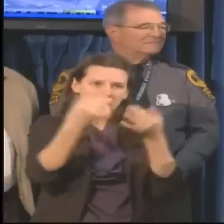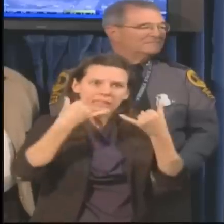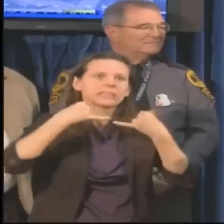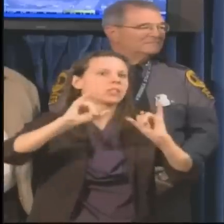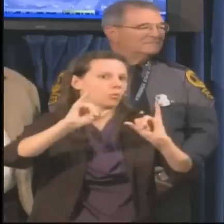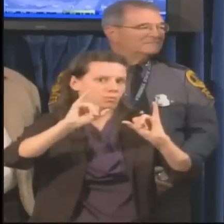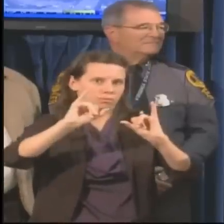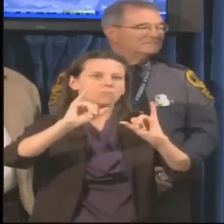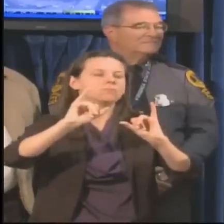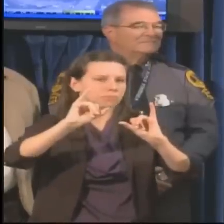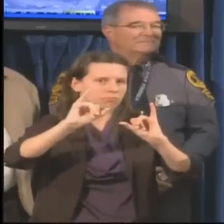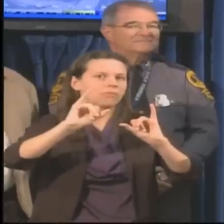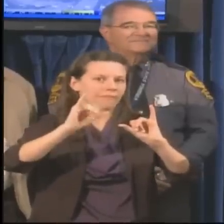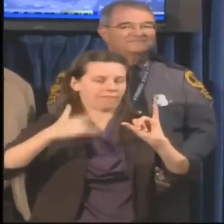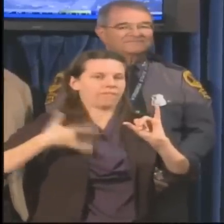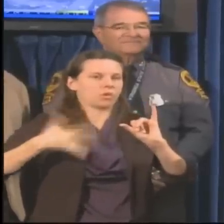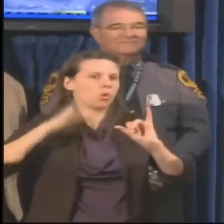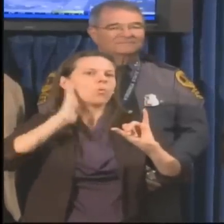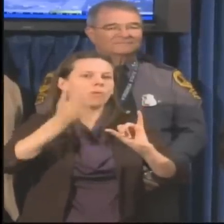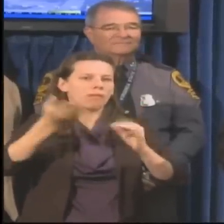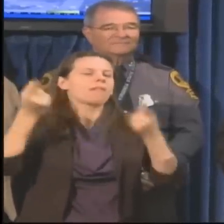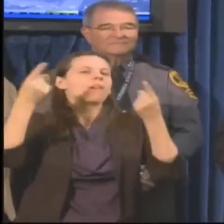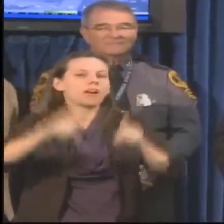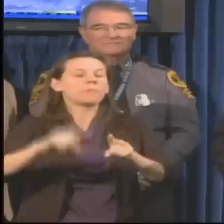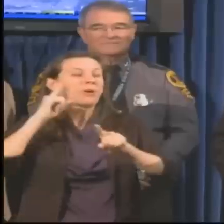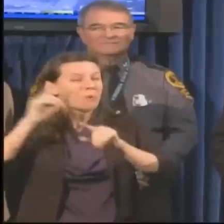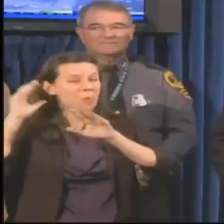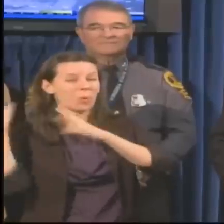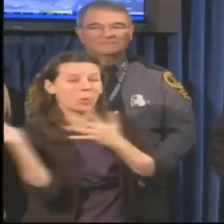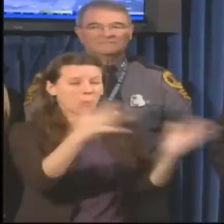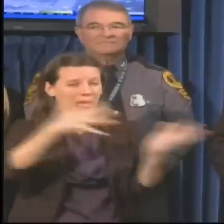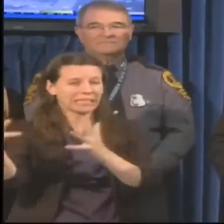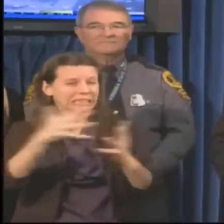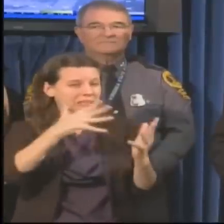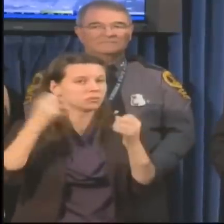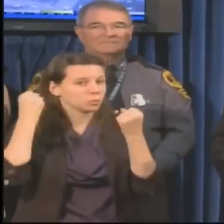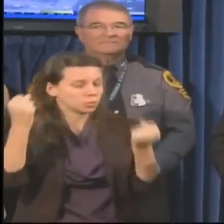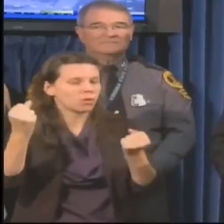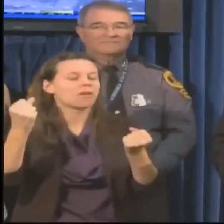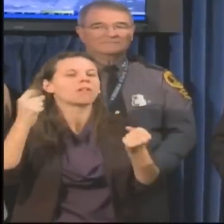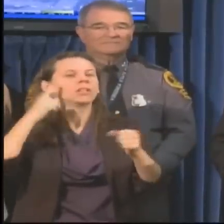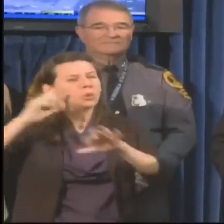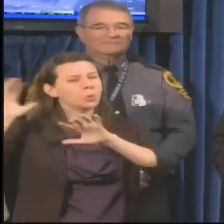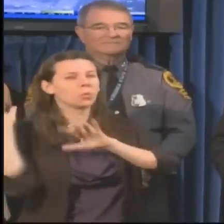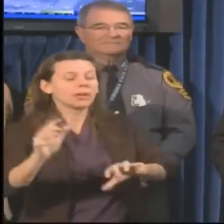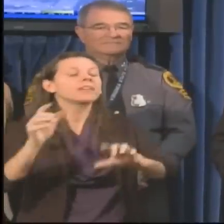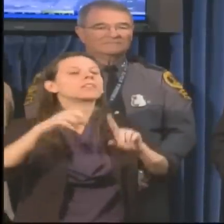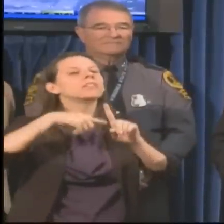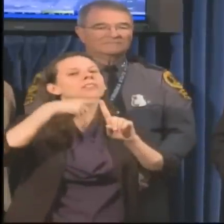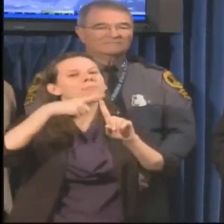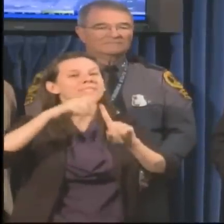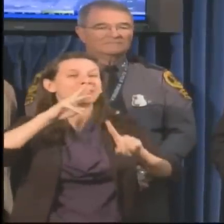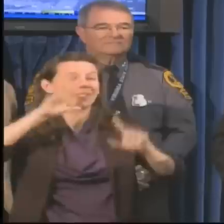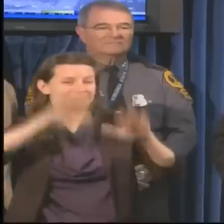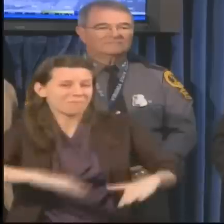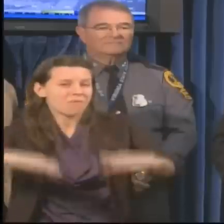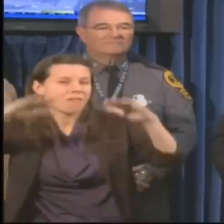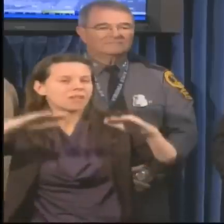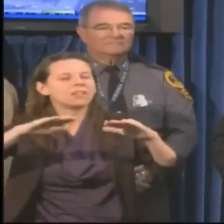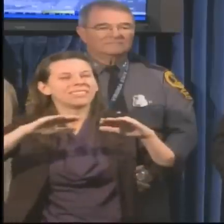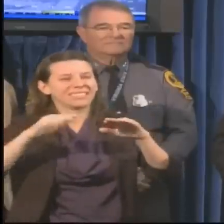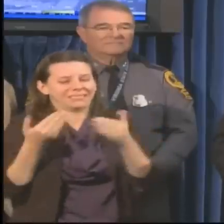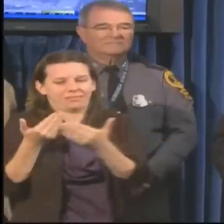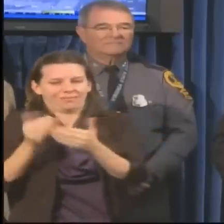heavy wind, rain, and moderate to severe flooding all along the